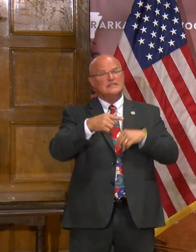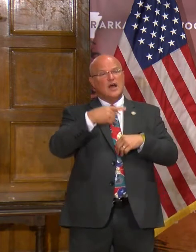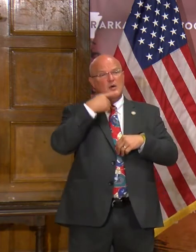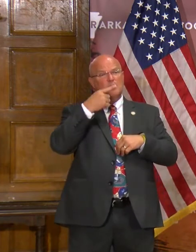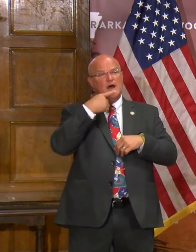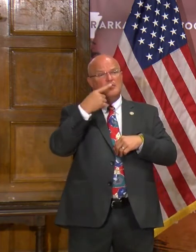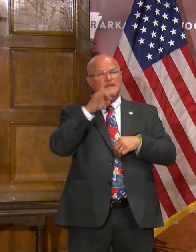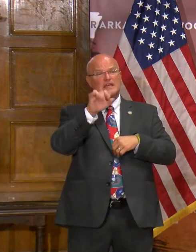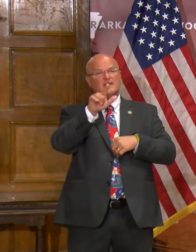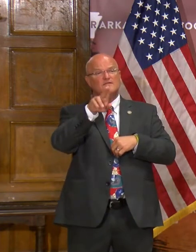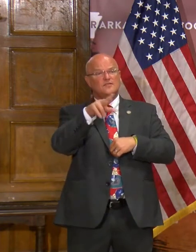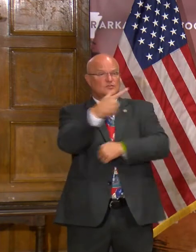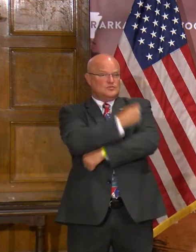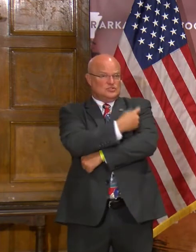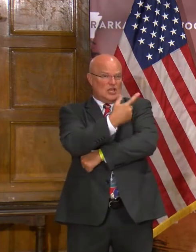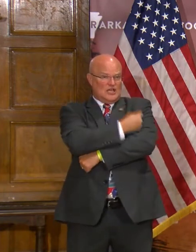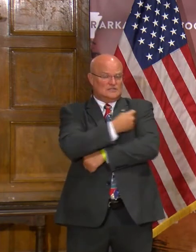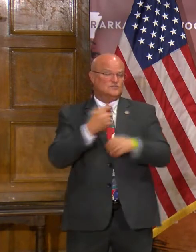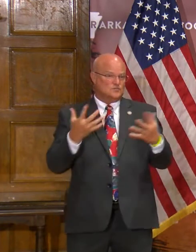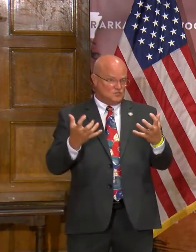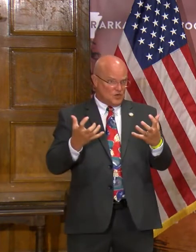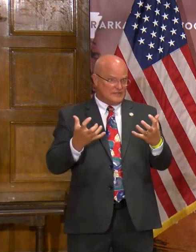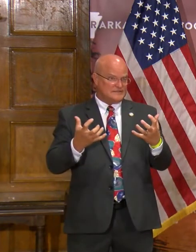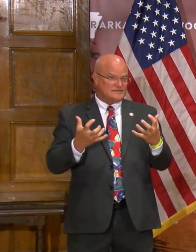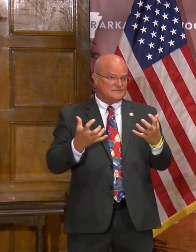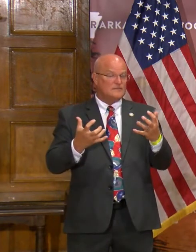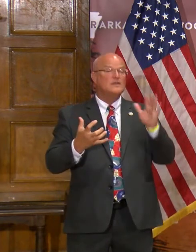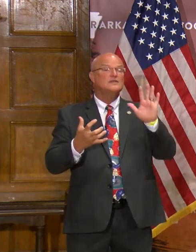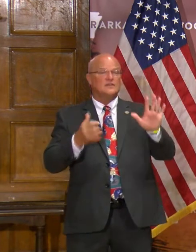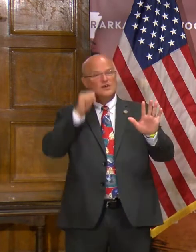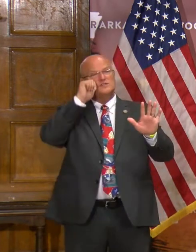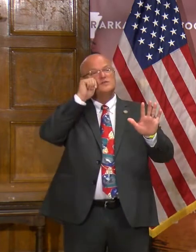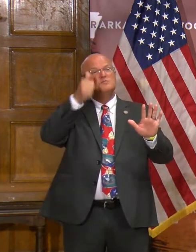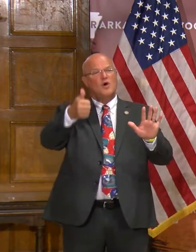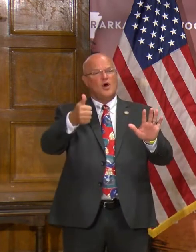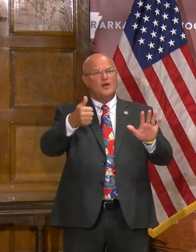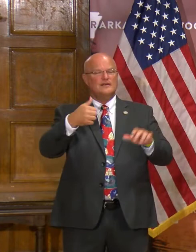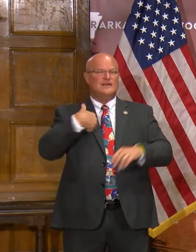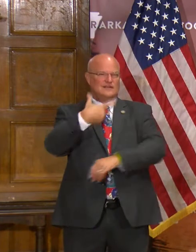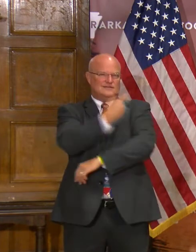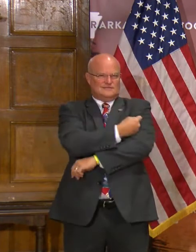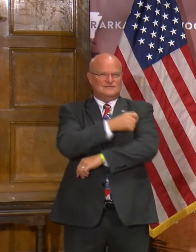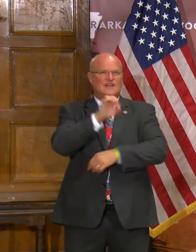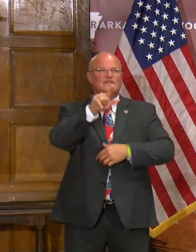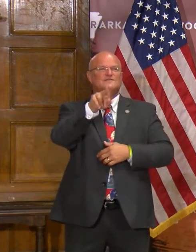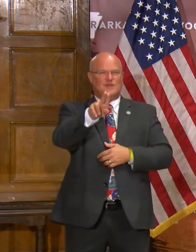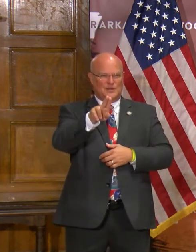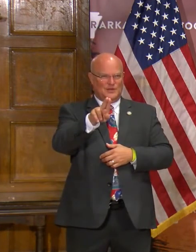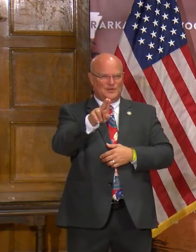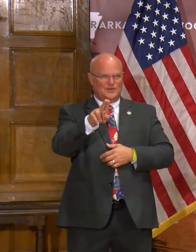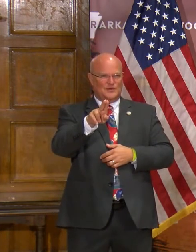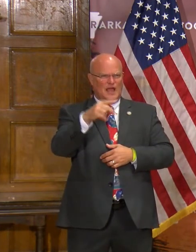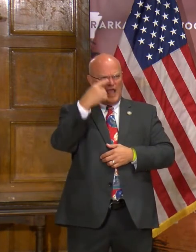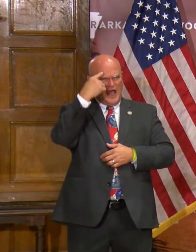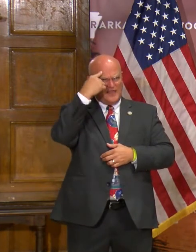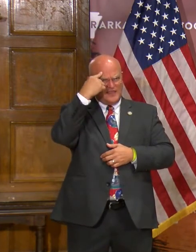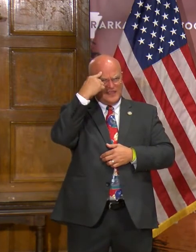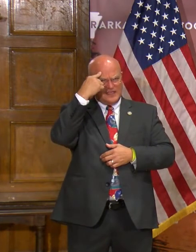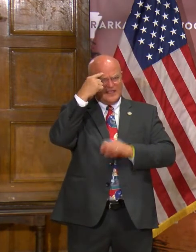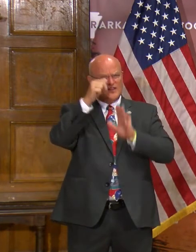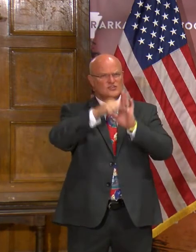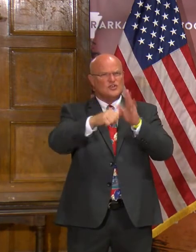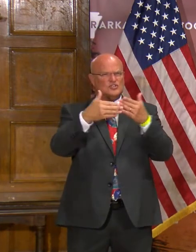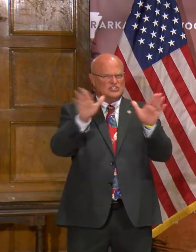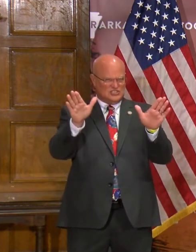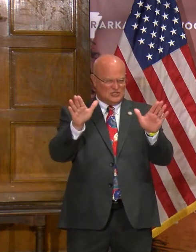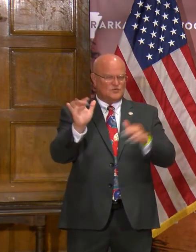flu shot participation. And so tomorrow, I will be getting my flu shot, joined by, I believe, the Surgeon General.